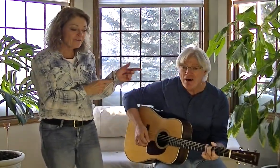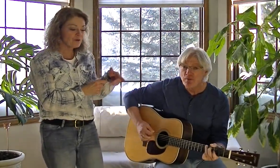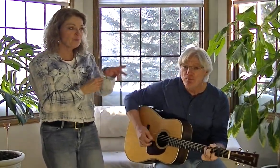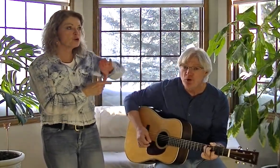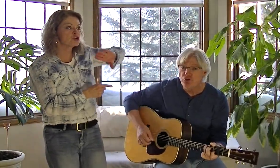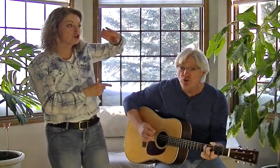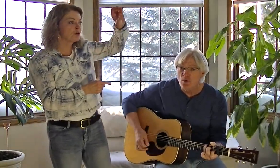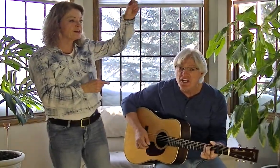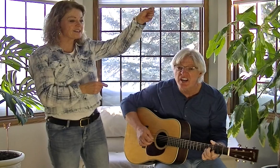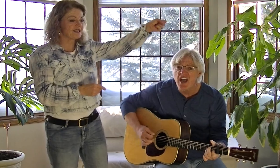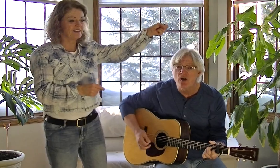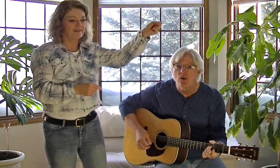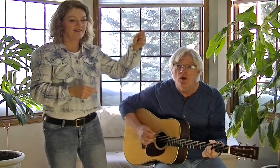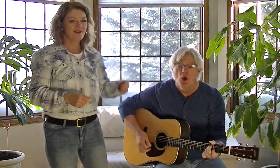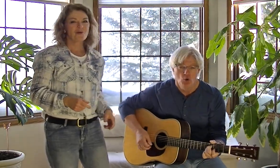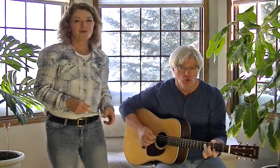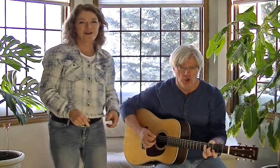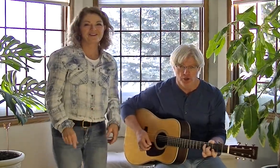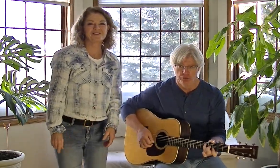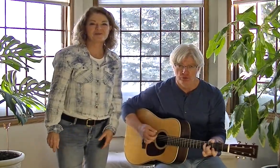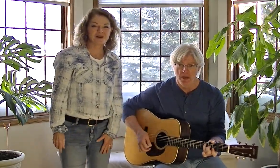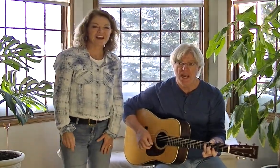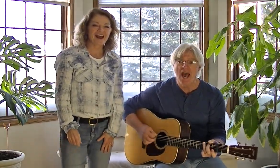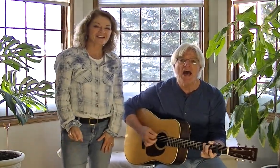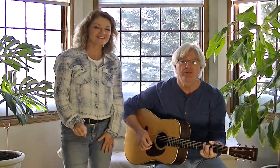have a bushy ring tail. What else you may ask?